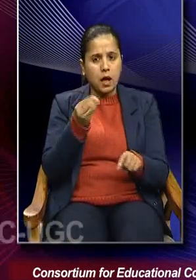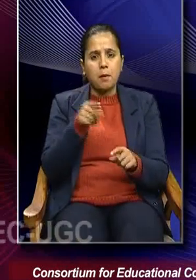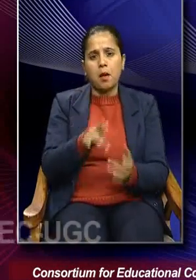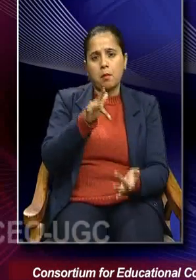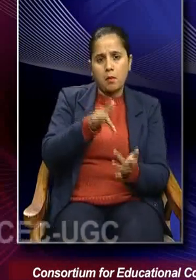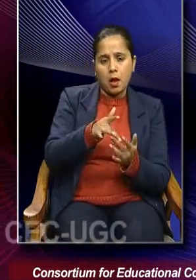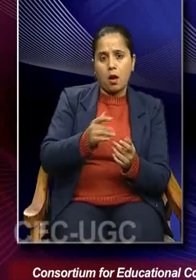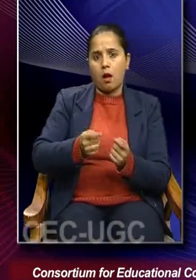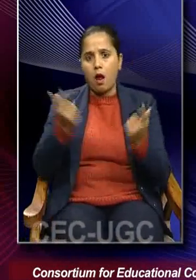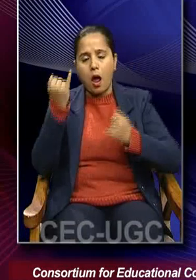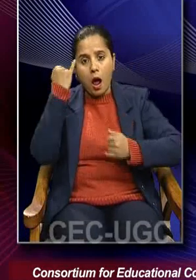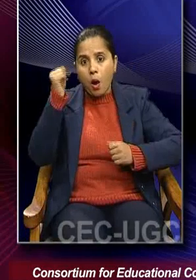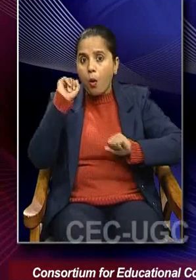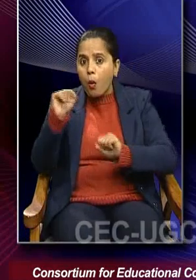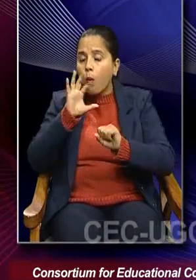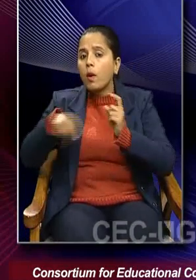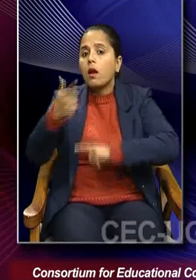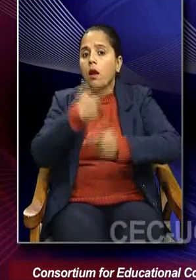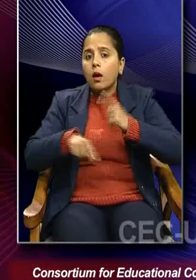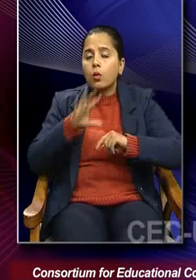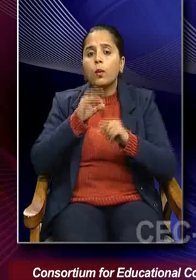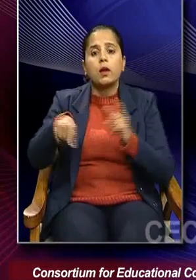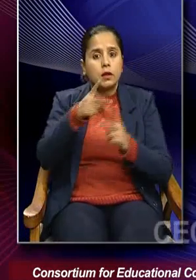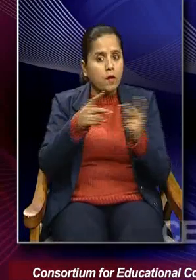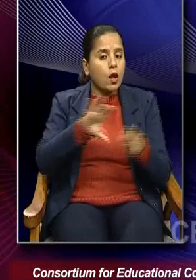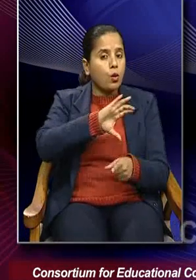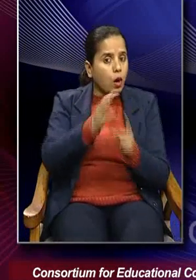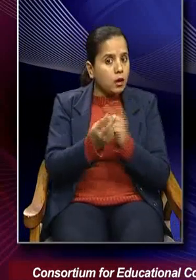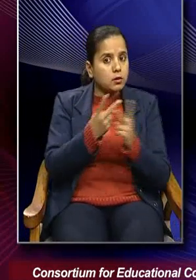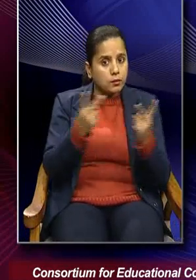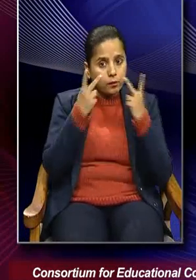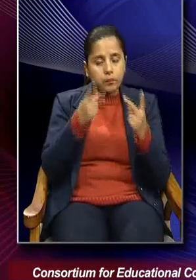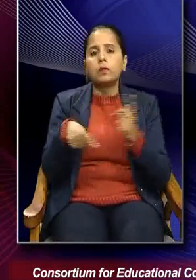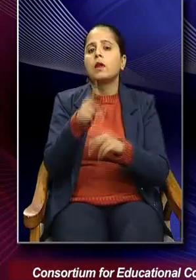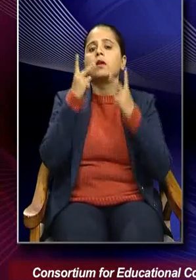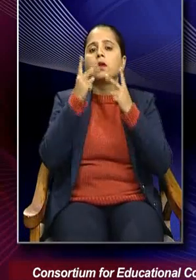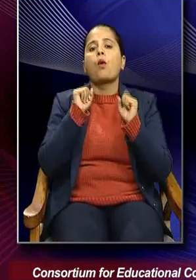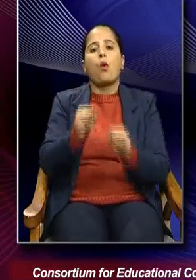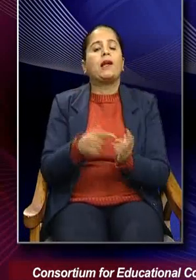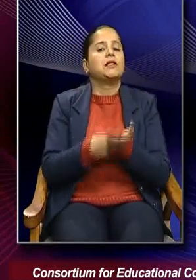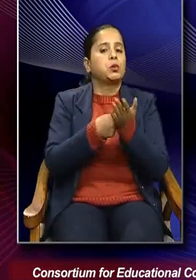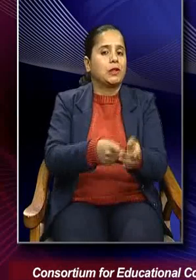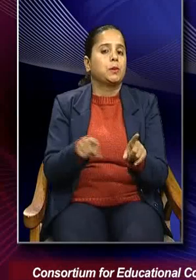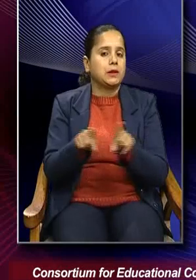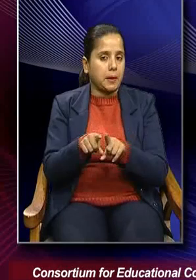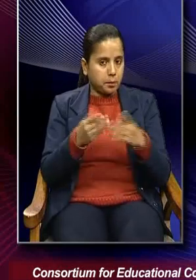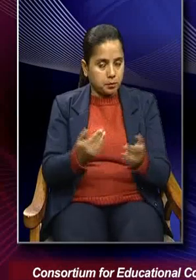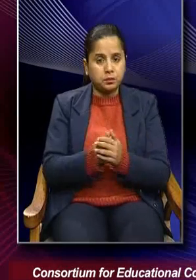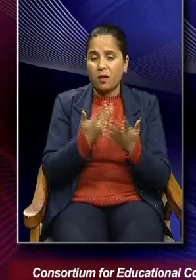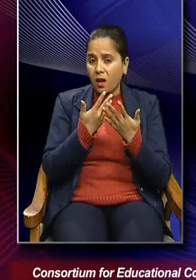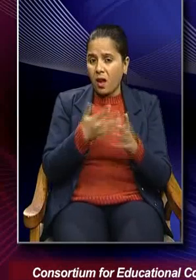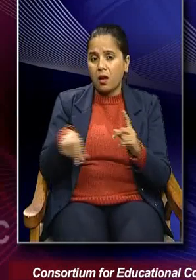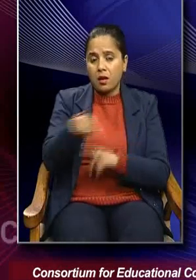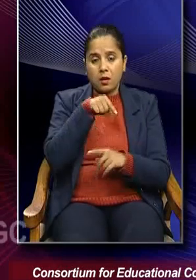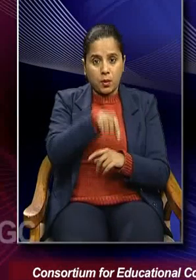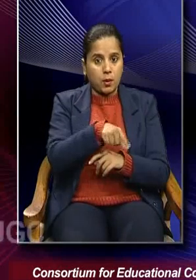class ideas, language, jobs and culture is seen as respectable. Anything from